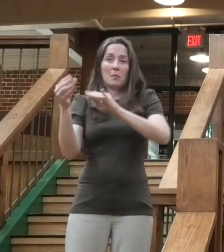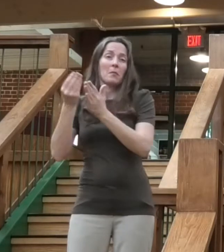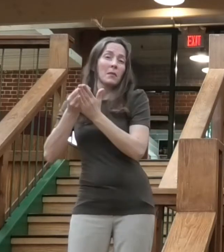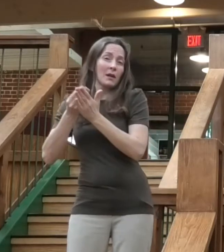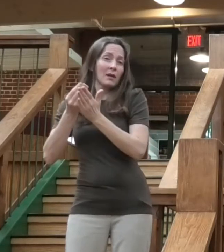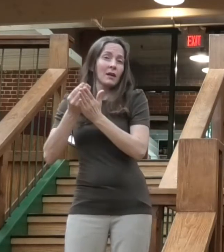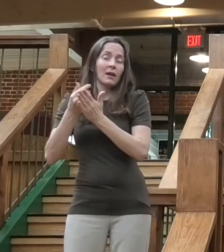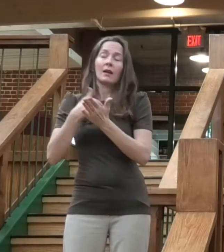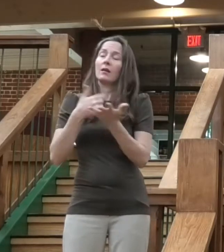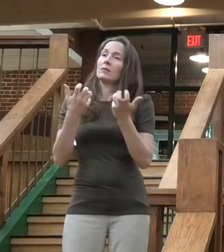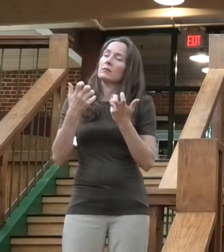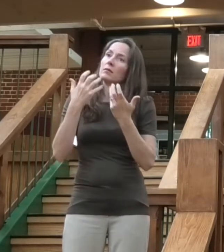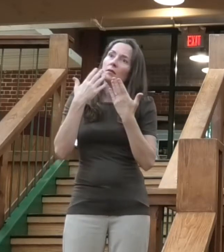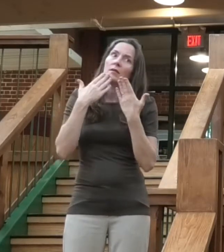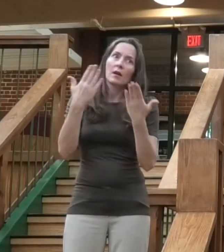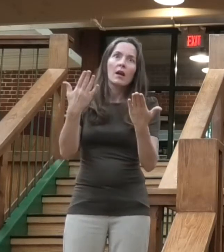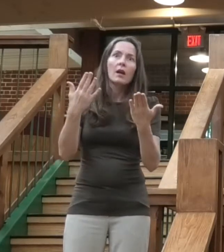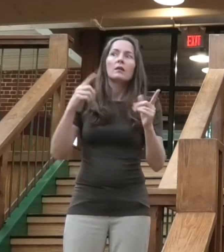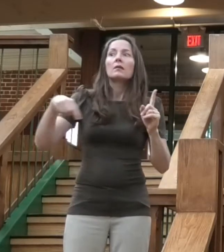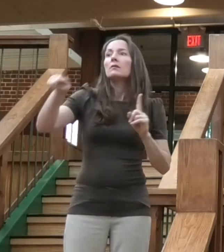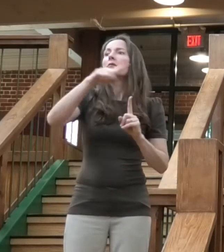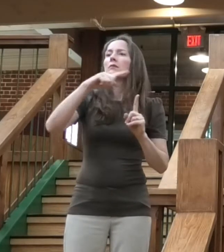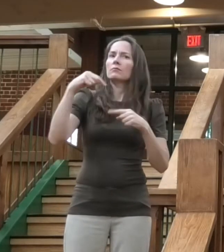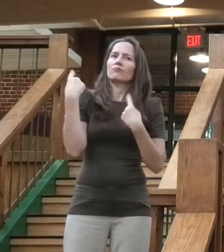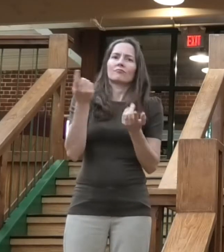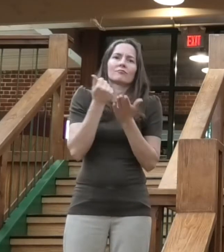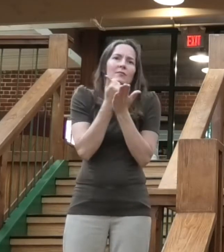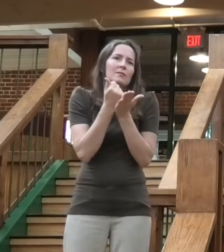the money out as quickly as possible.